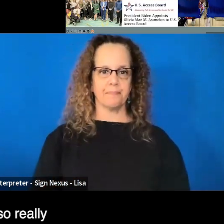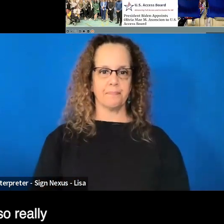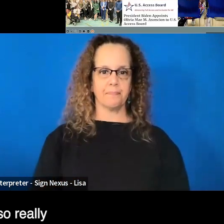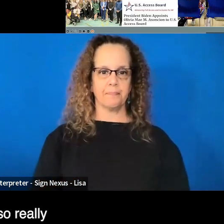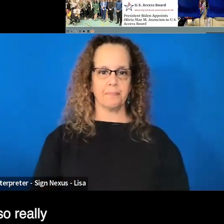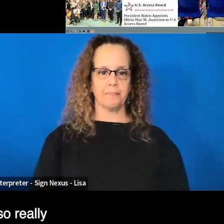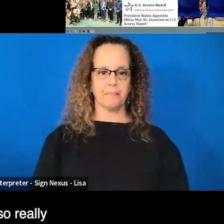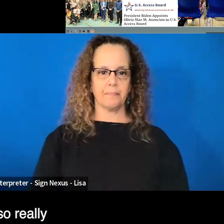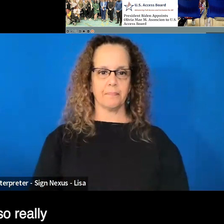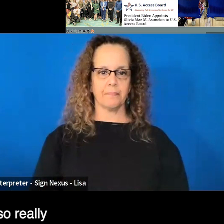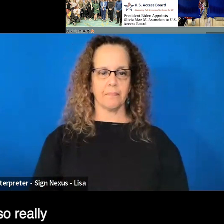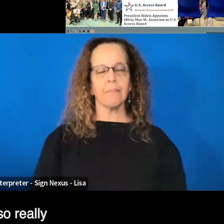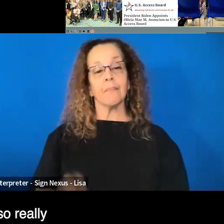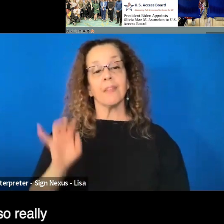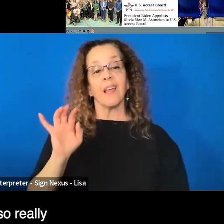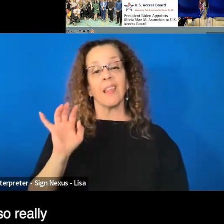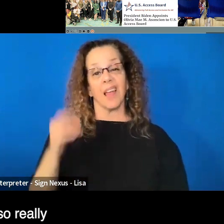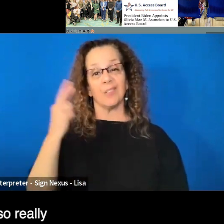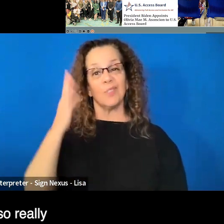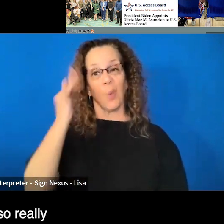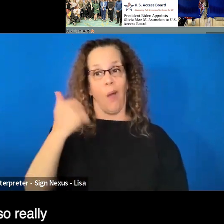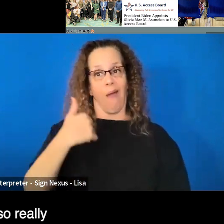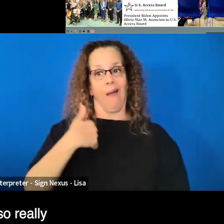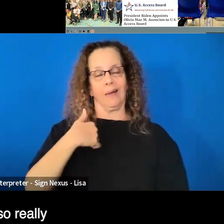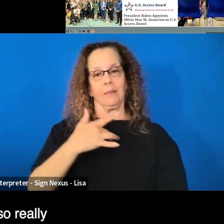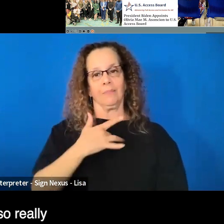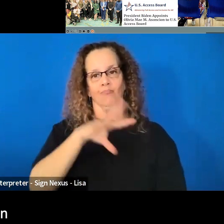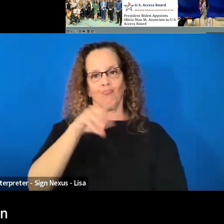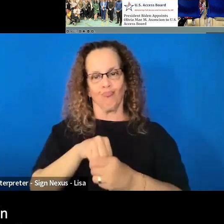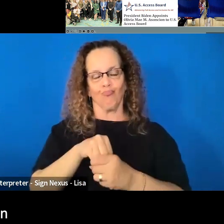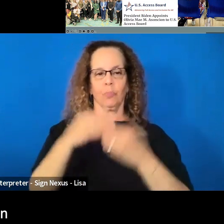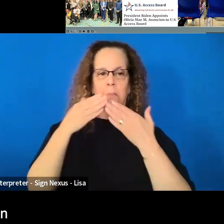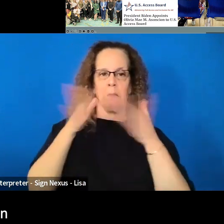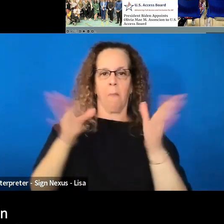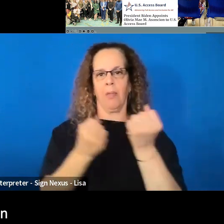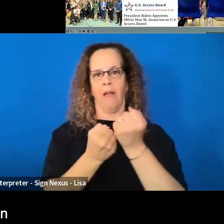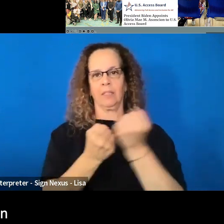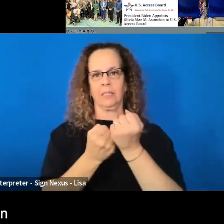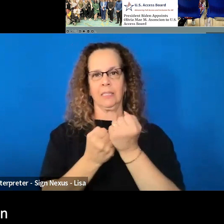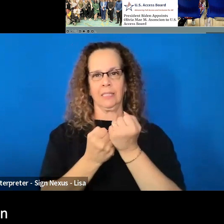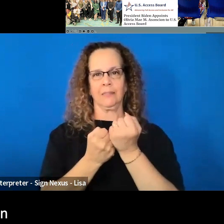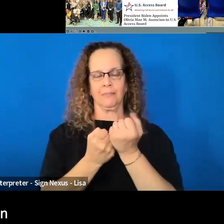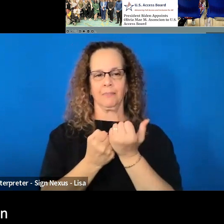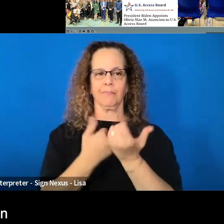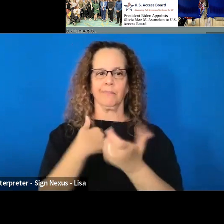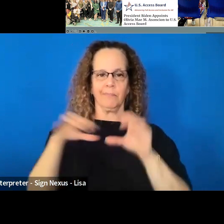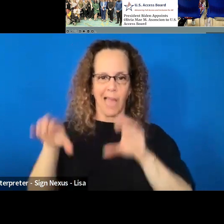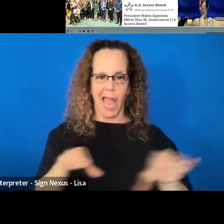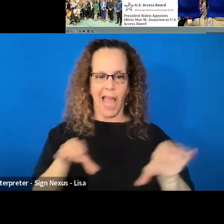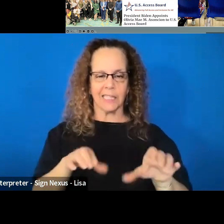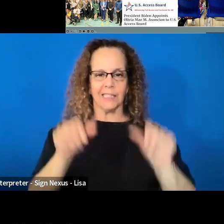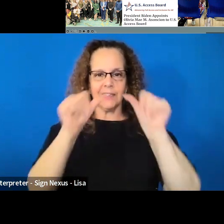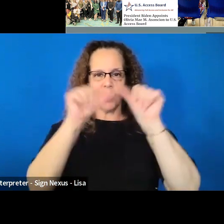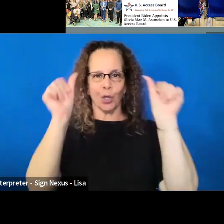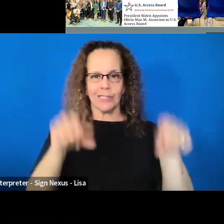Which is why I'm also really active in public advocacy. Being active in architectural organizations like